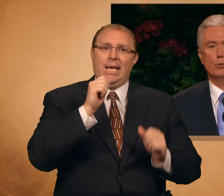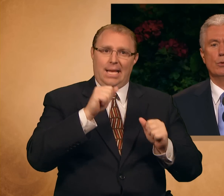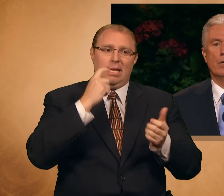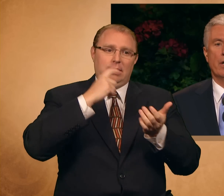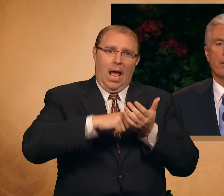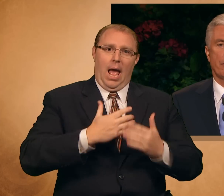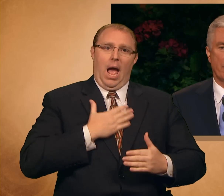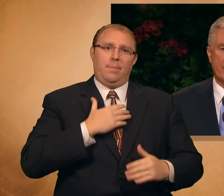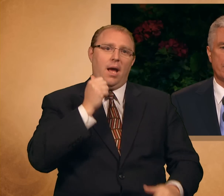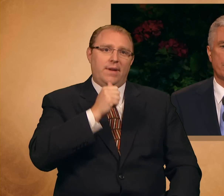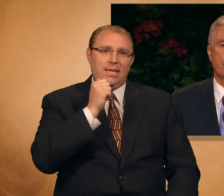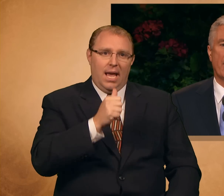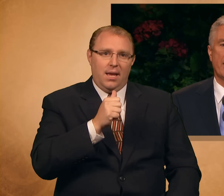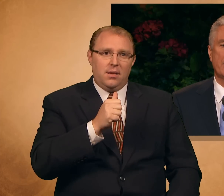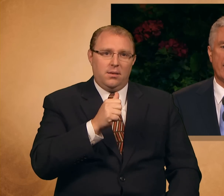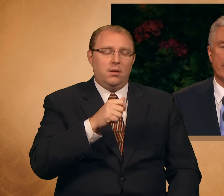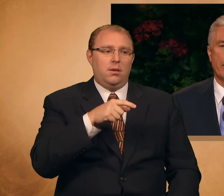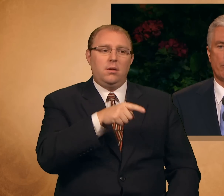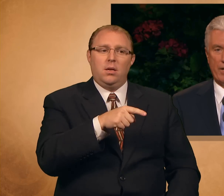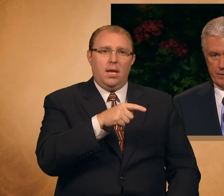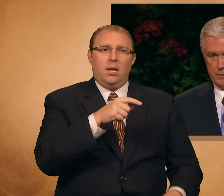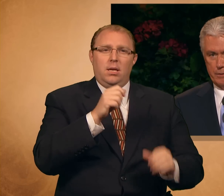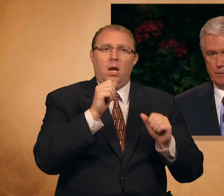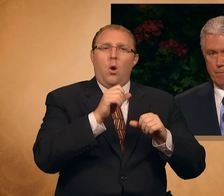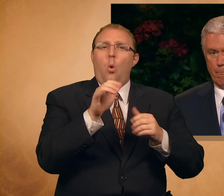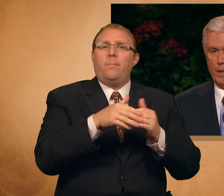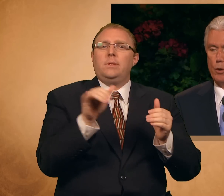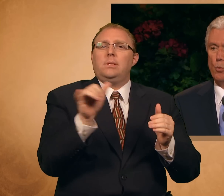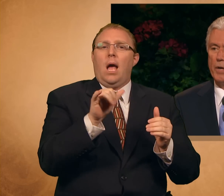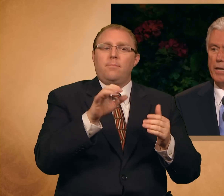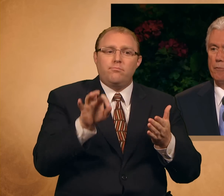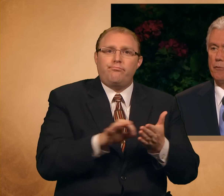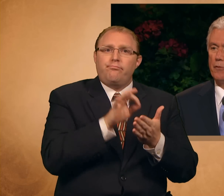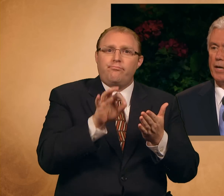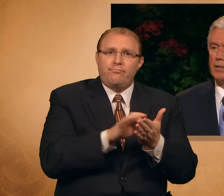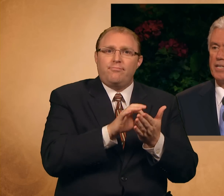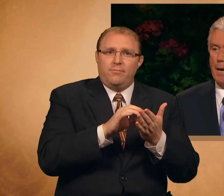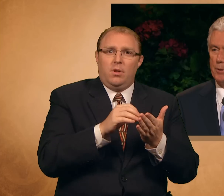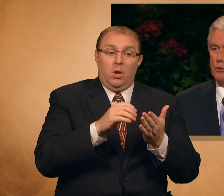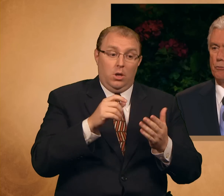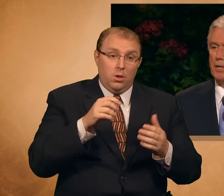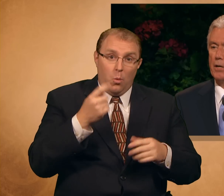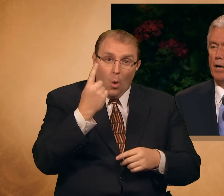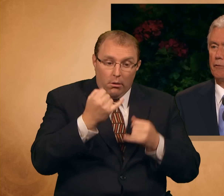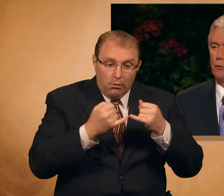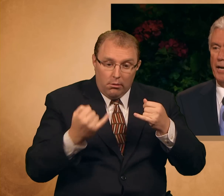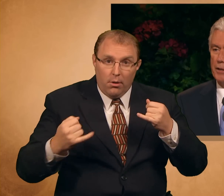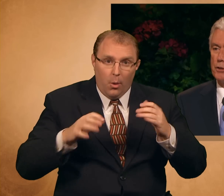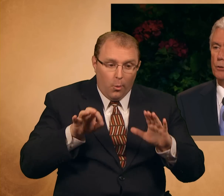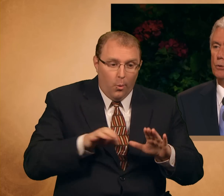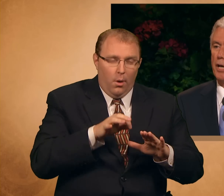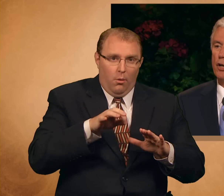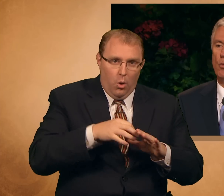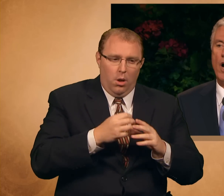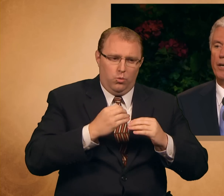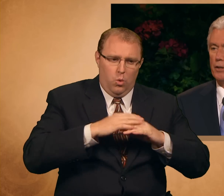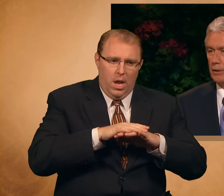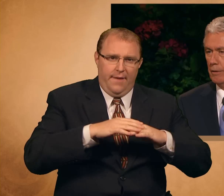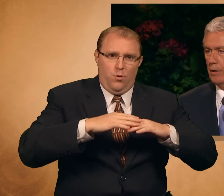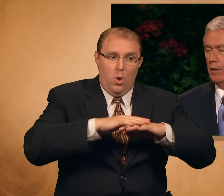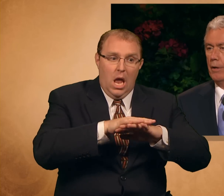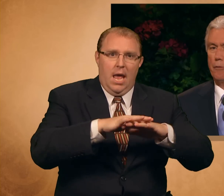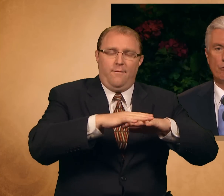ones who, threat by daily threat, weave a tapestry of gratitude and